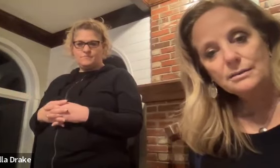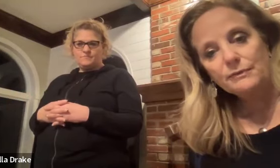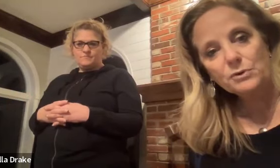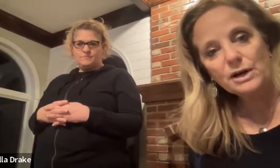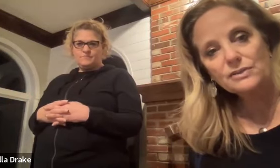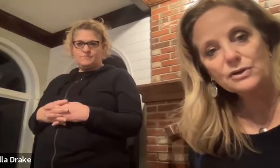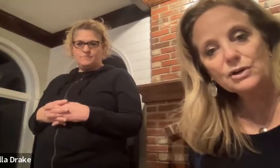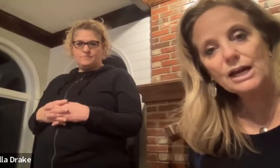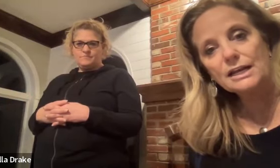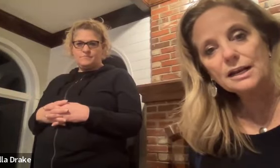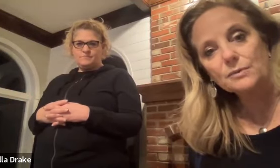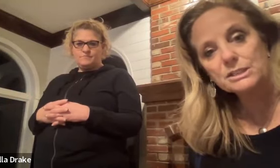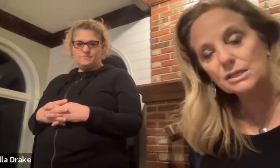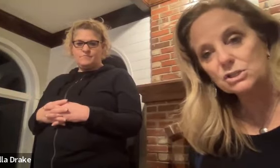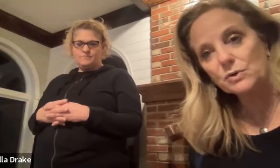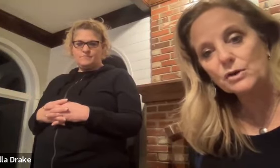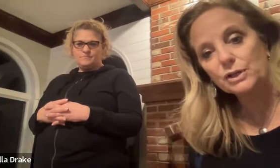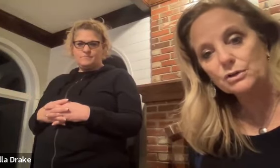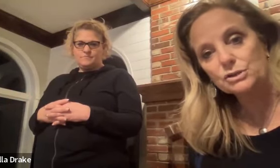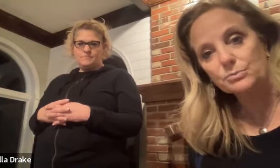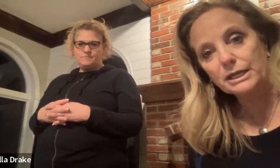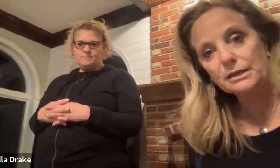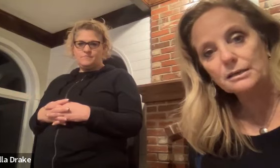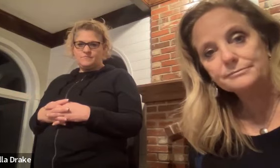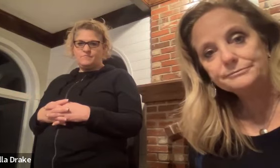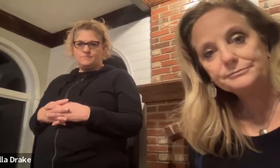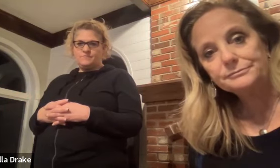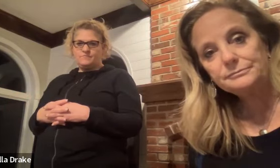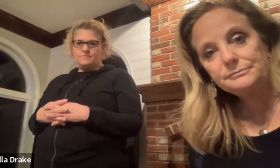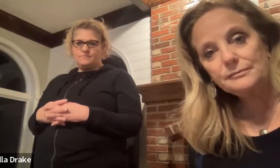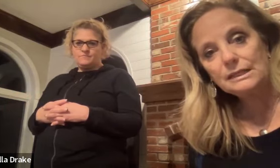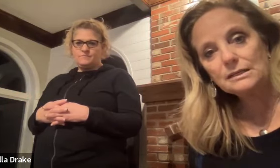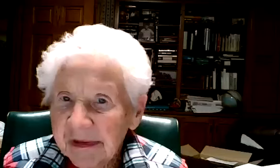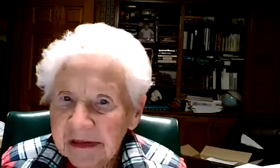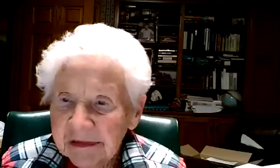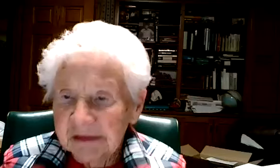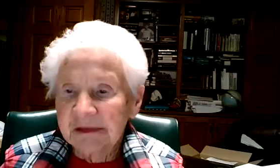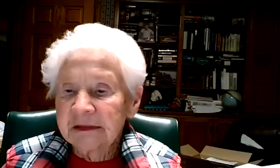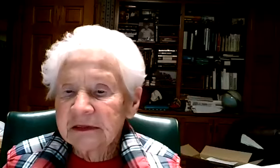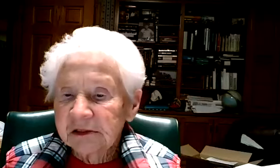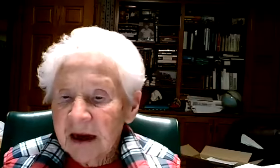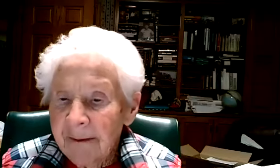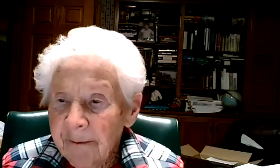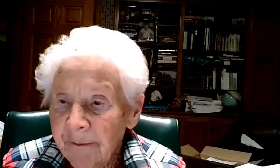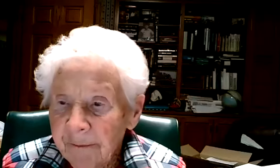before 8 30 or 9 and i will text you all the youtube link thank you so it'll be easier to